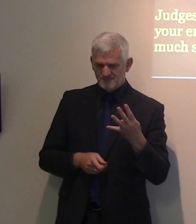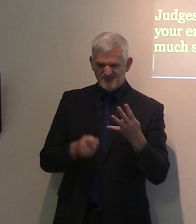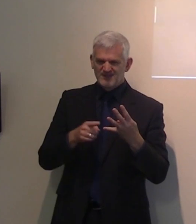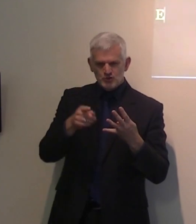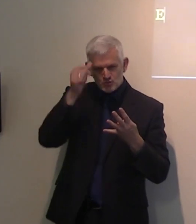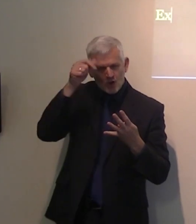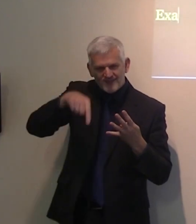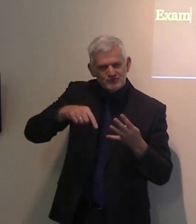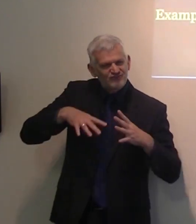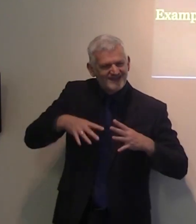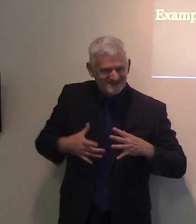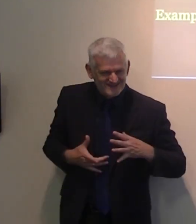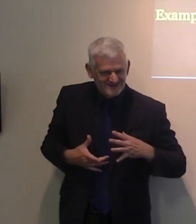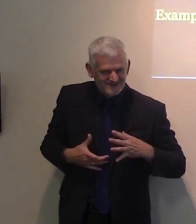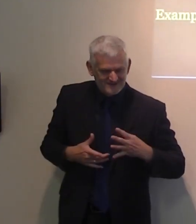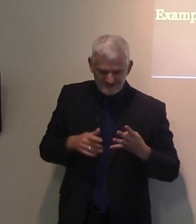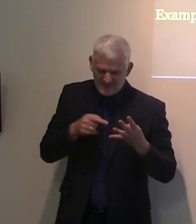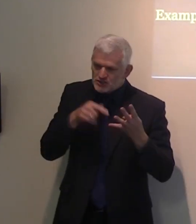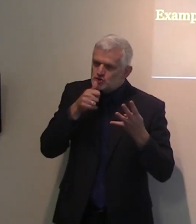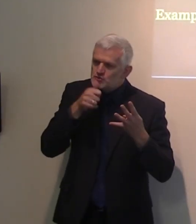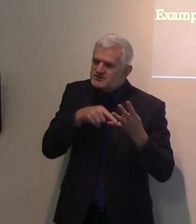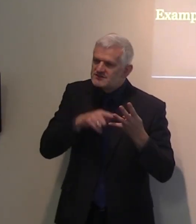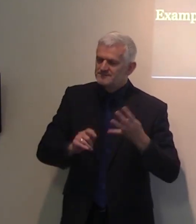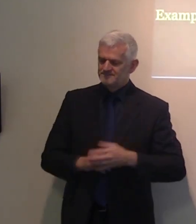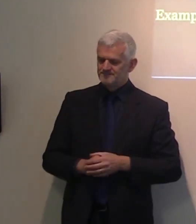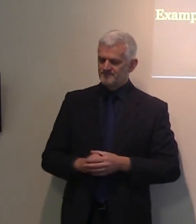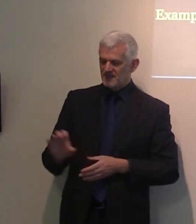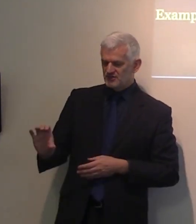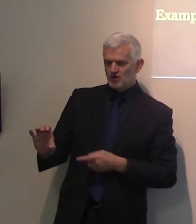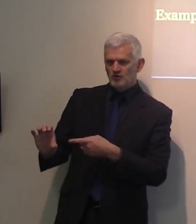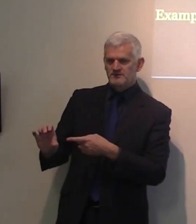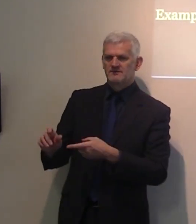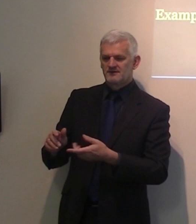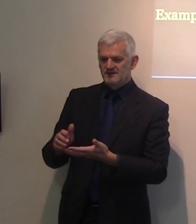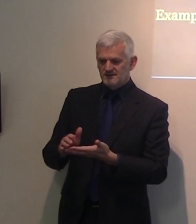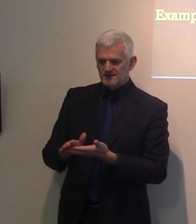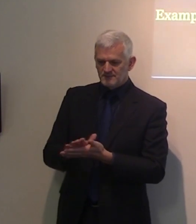you are more familiar with it than me. Salt clears and melts one slope.